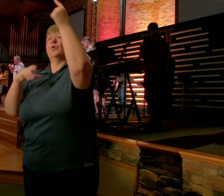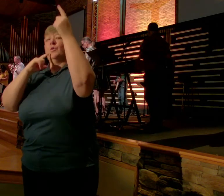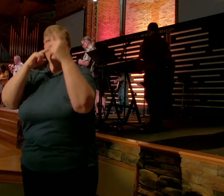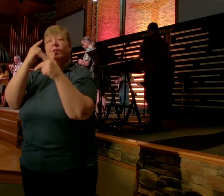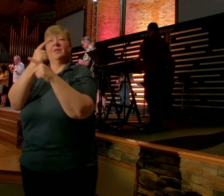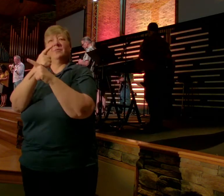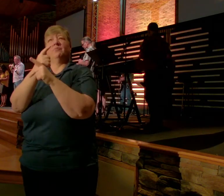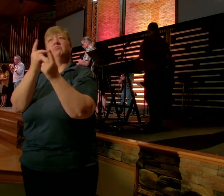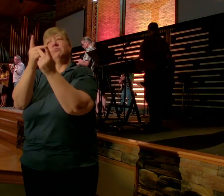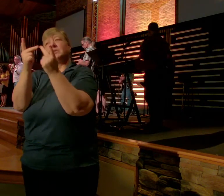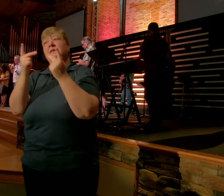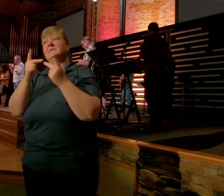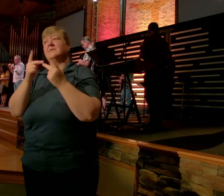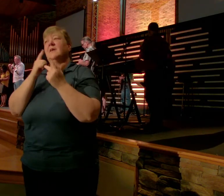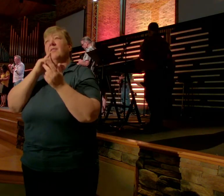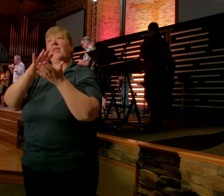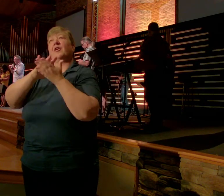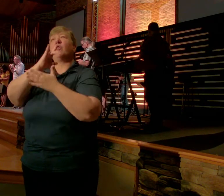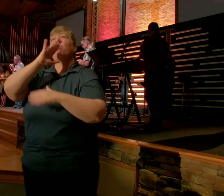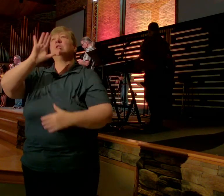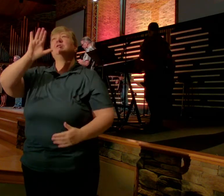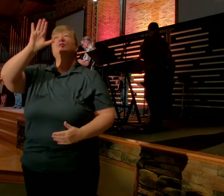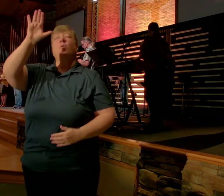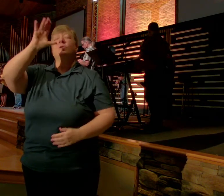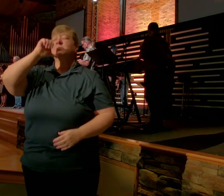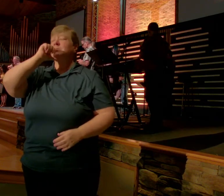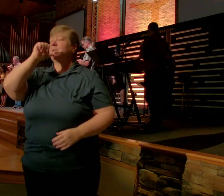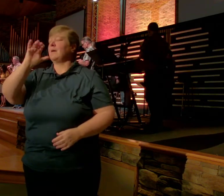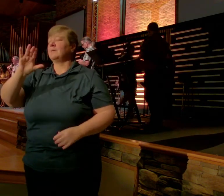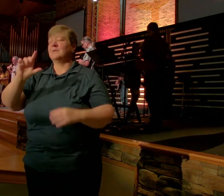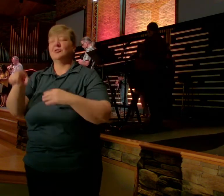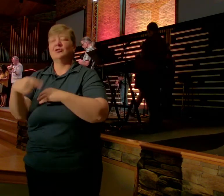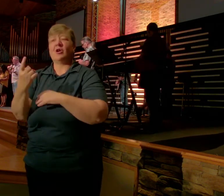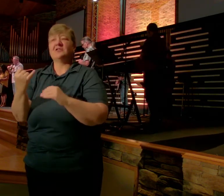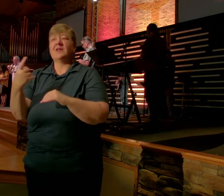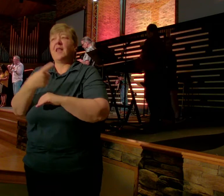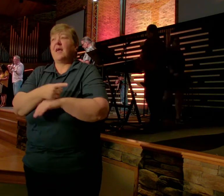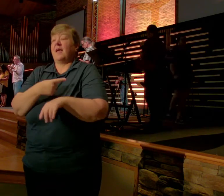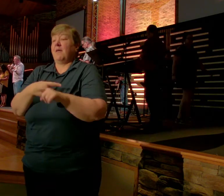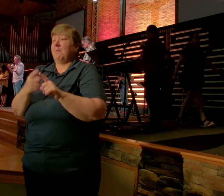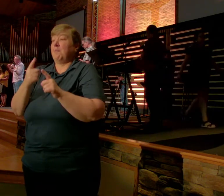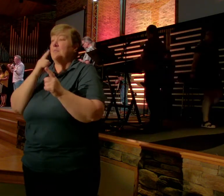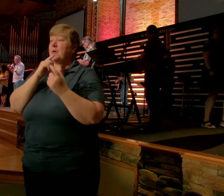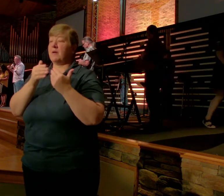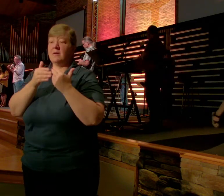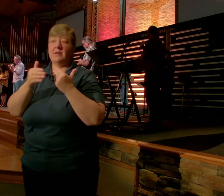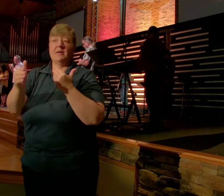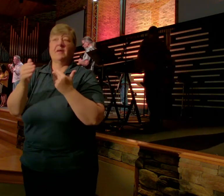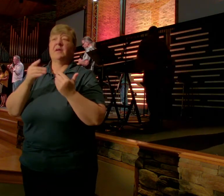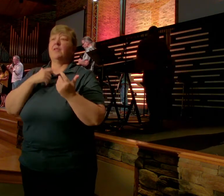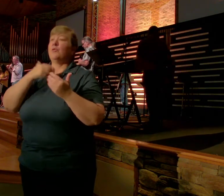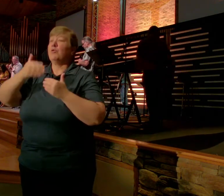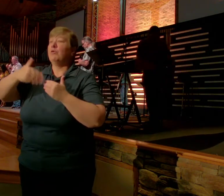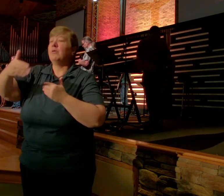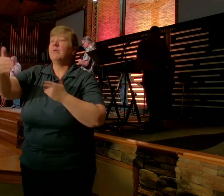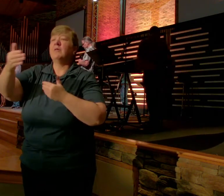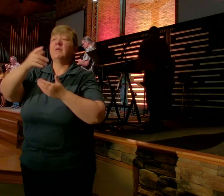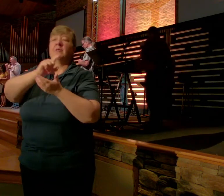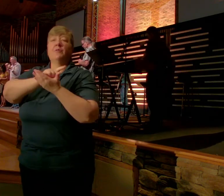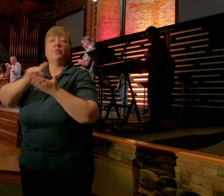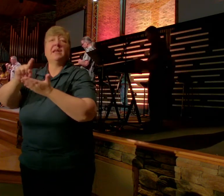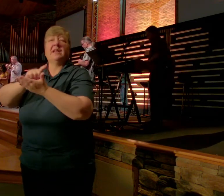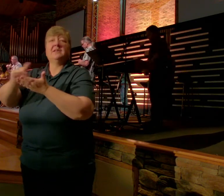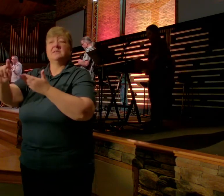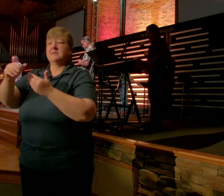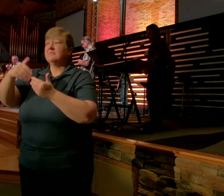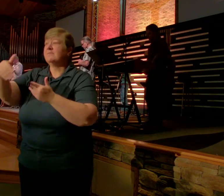That the glory, would be yours And not just today, Father, but that we live through our coming days, our weeks Having